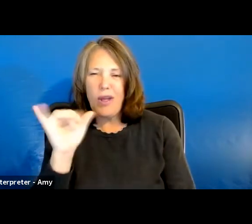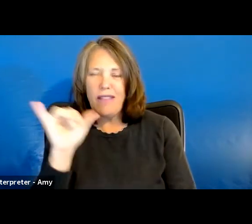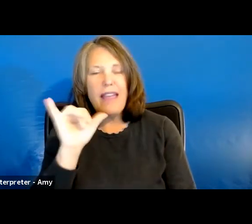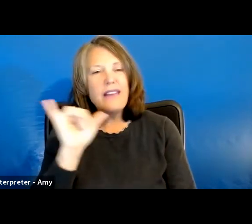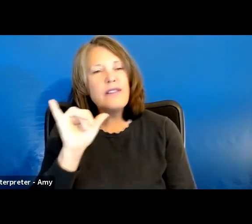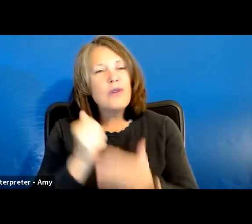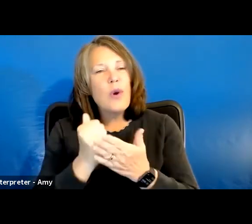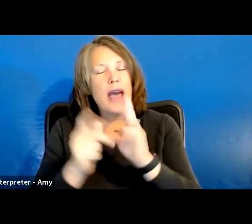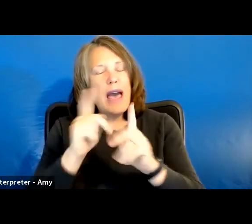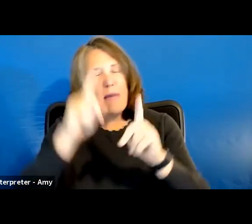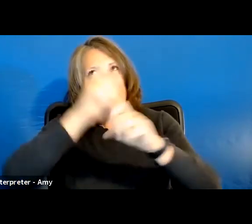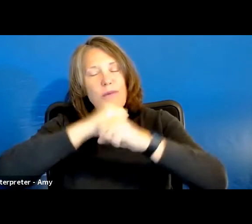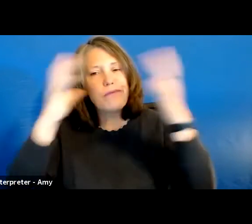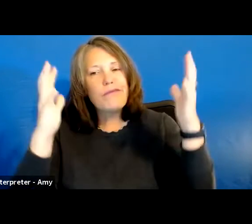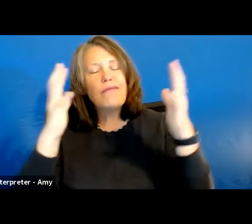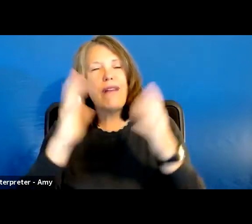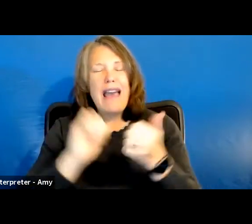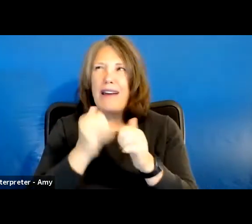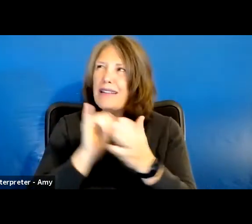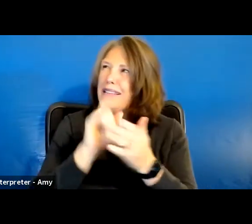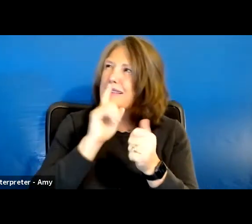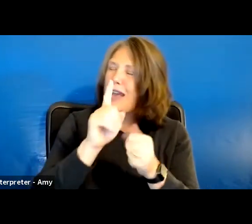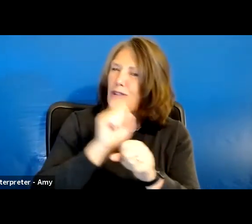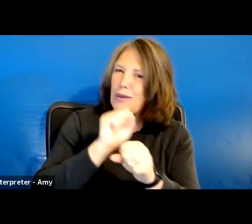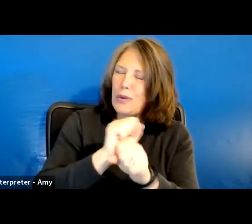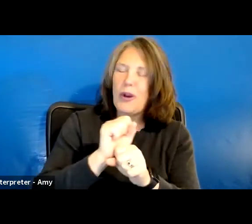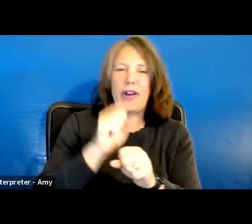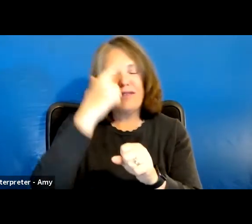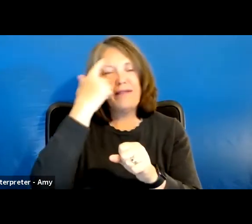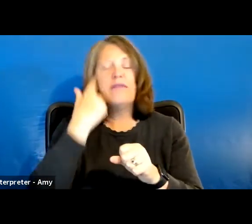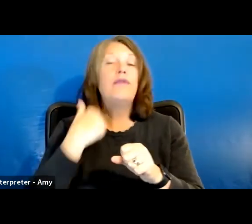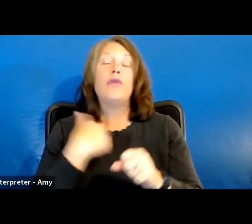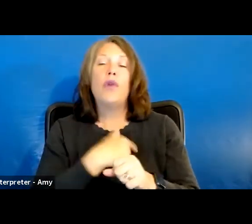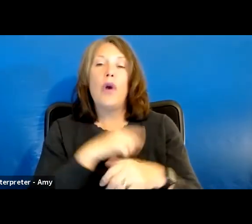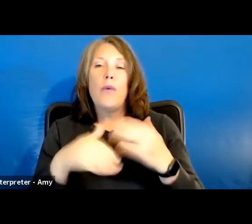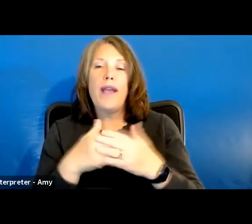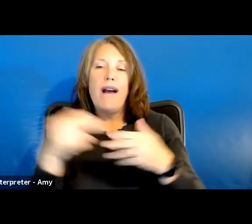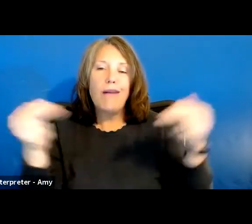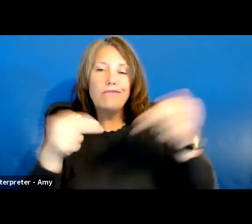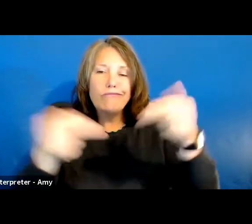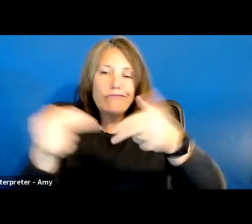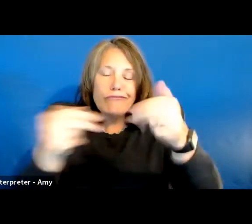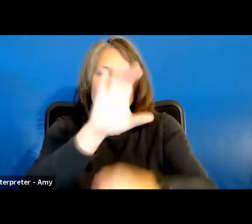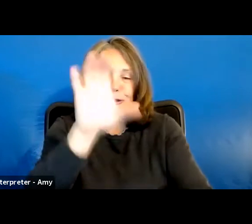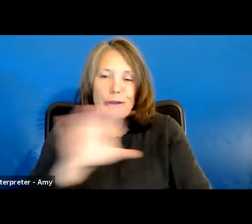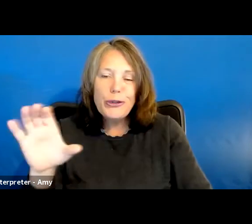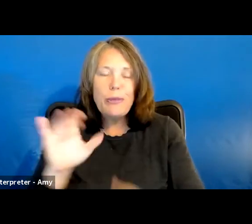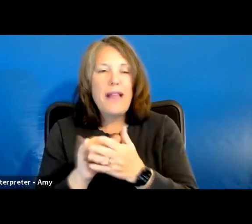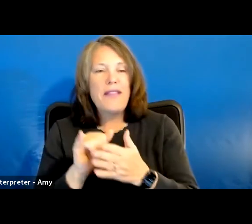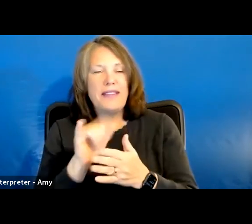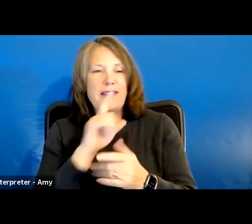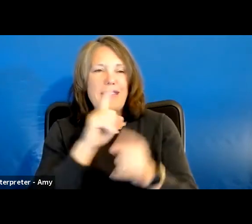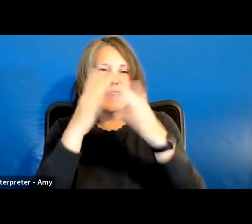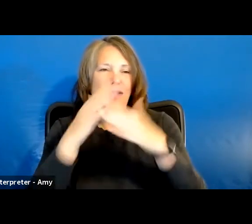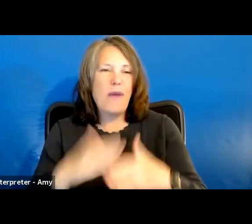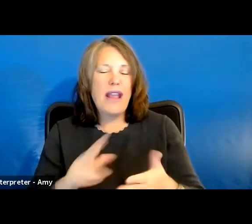help everyone conceptualize, how does this actually work? So we all get on Zoom and this is just kind of a breakdown of what that